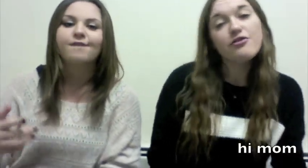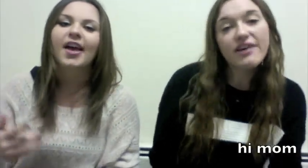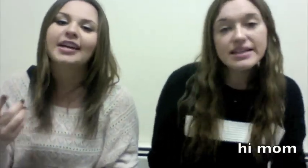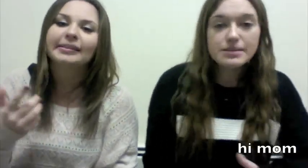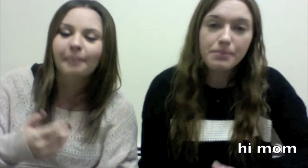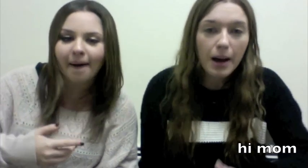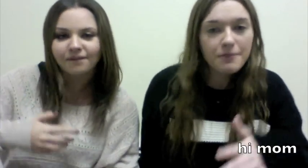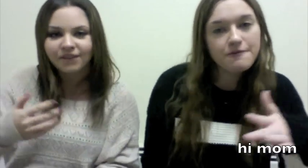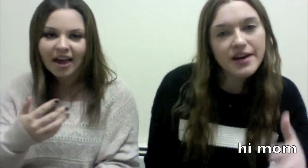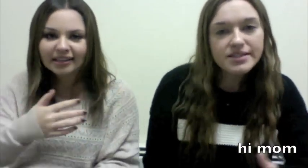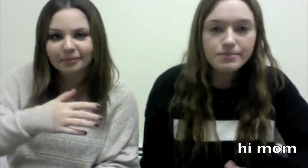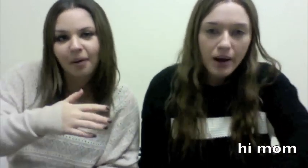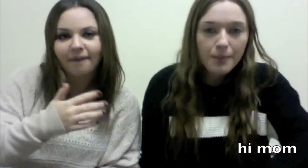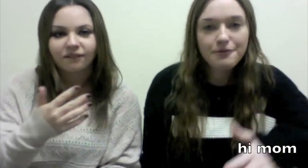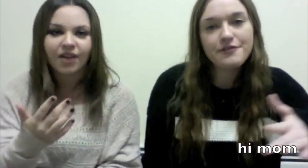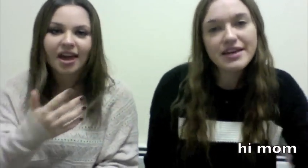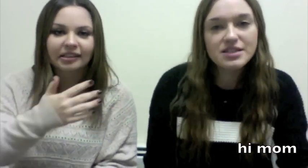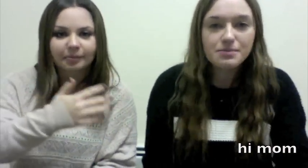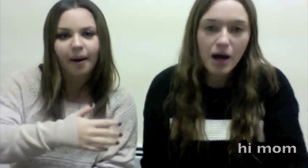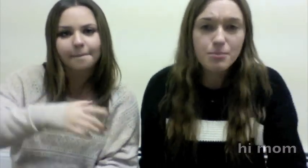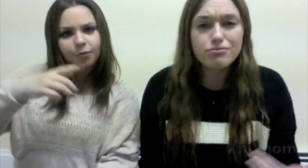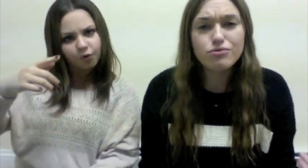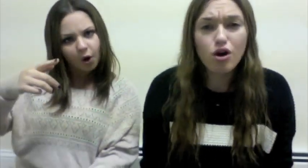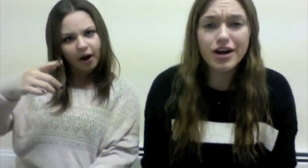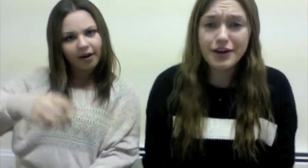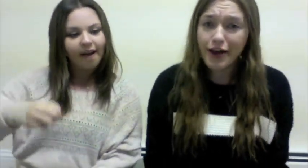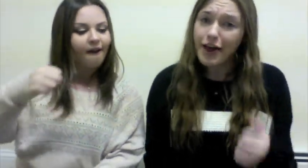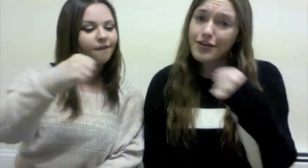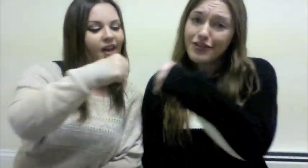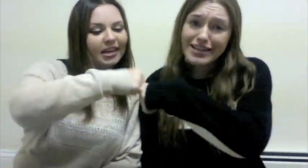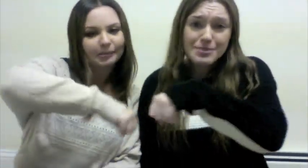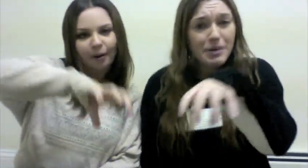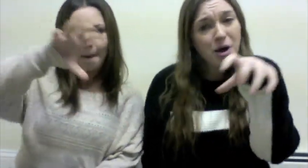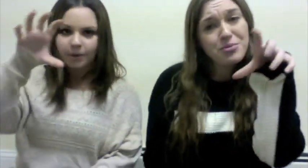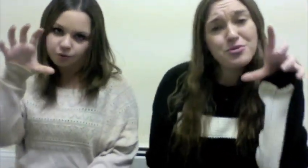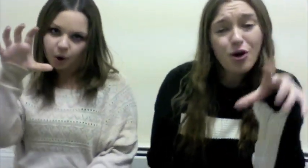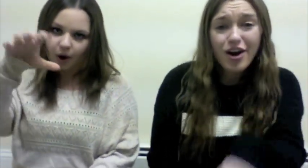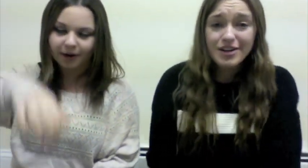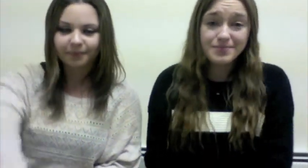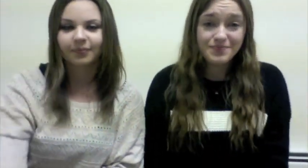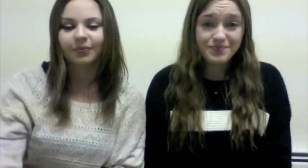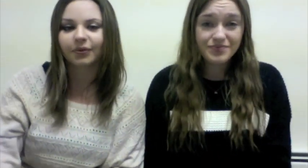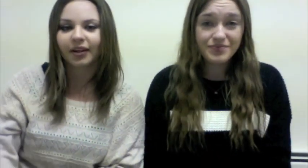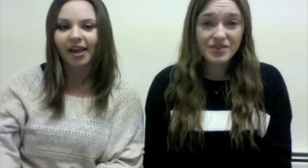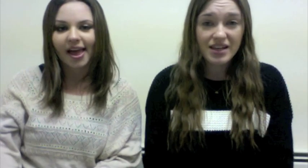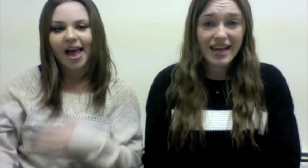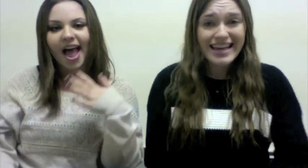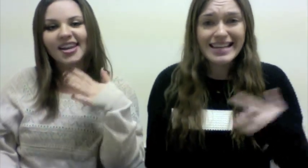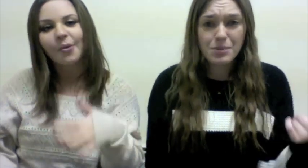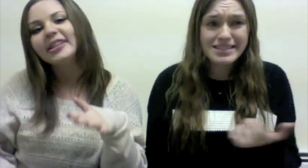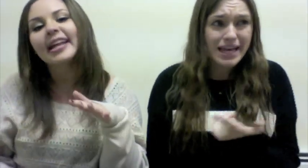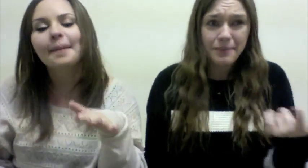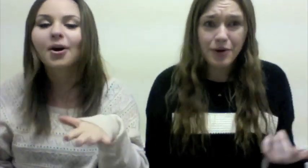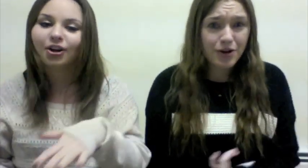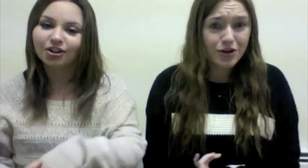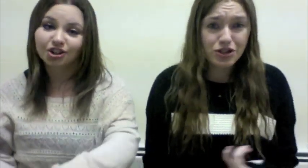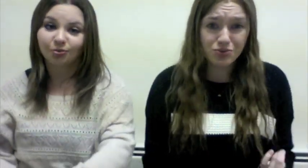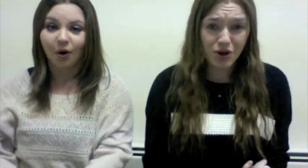Fist bump, fist bump, fist bump, roar. Fist bump, Now it's like murder, she